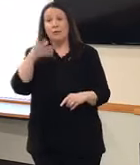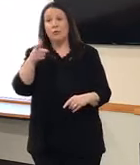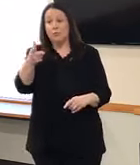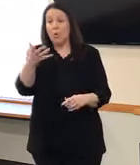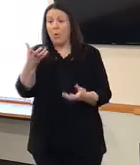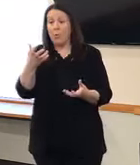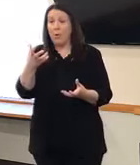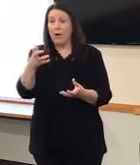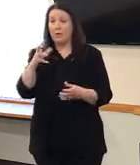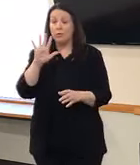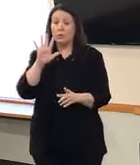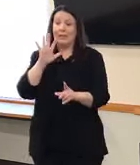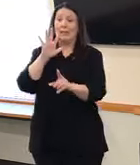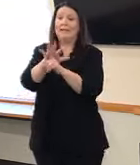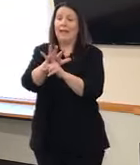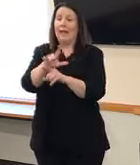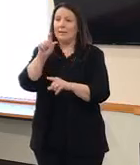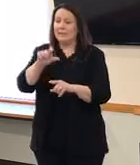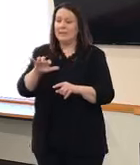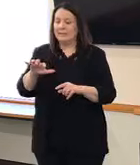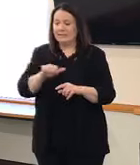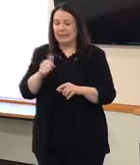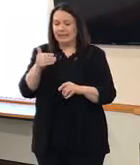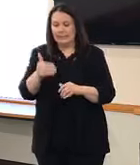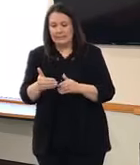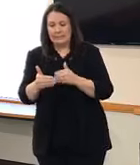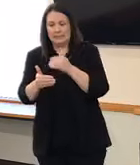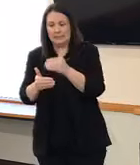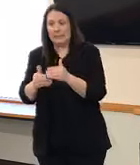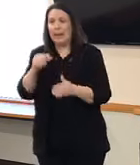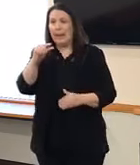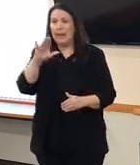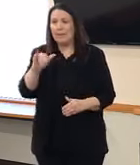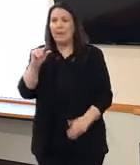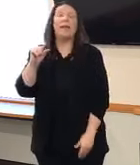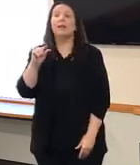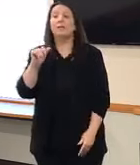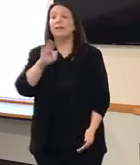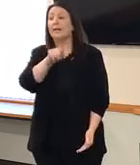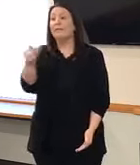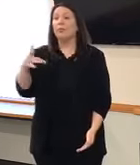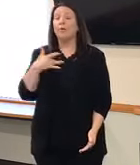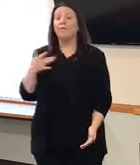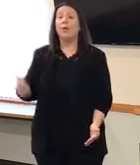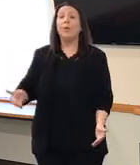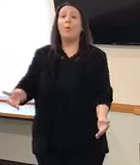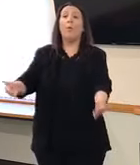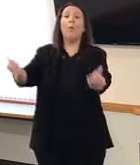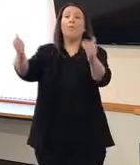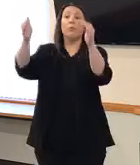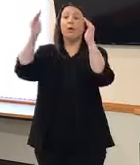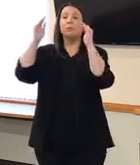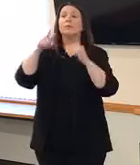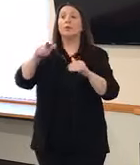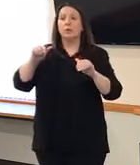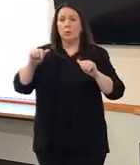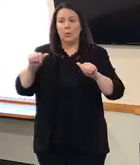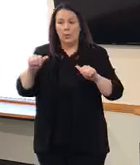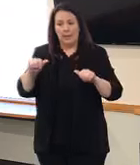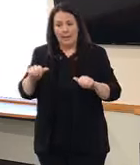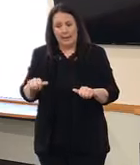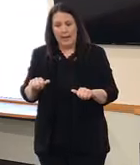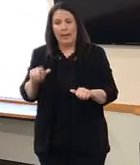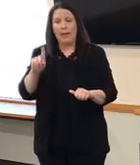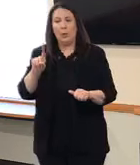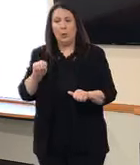time. And I would say that those that are feeling overwhelmed that you can do this one day, one